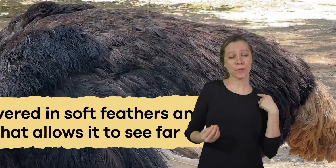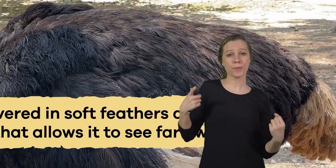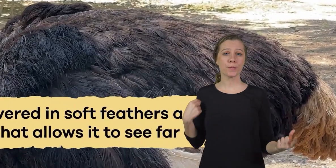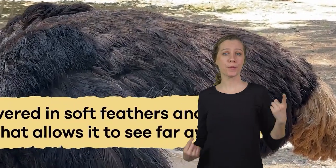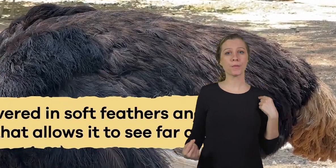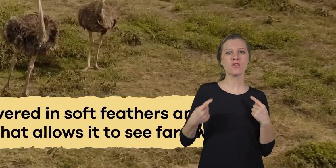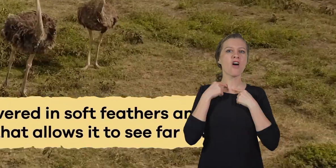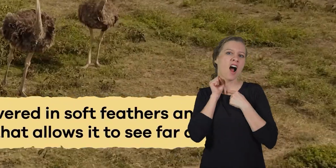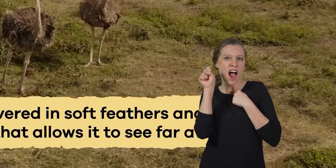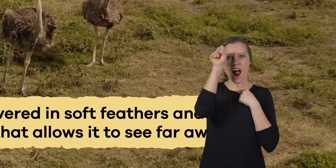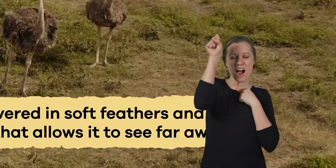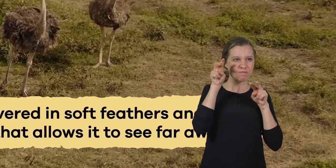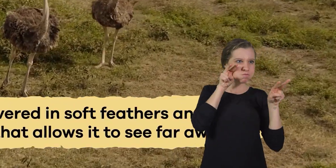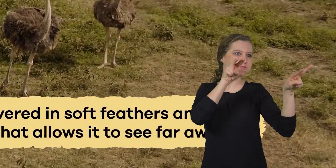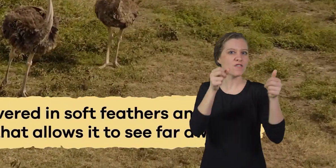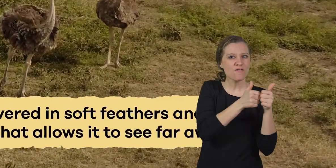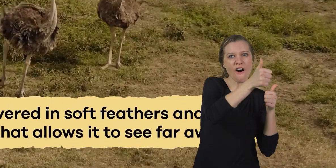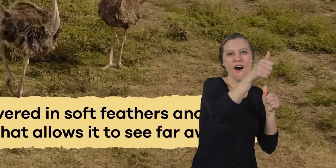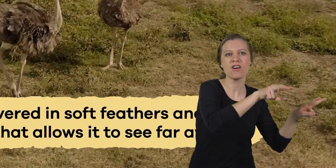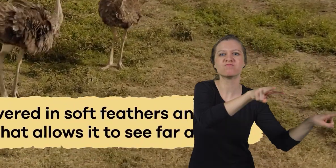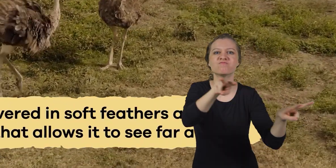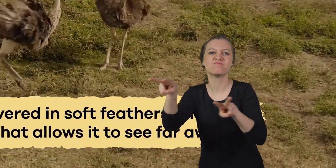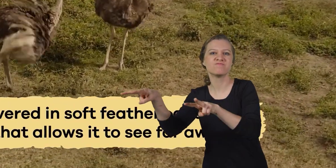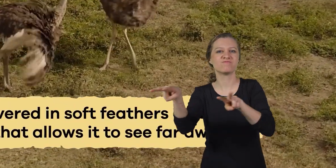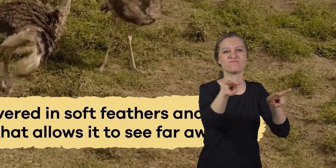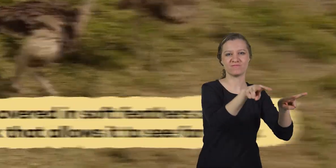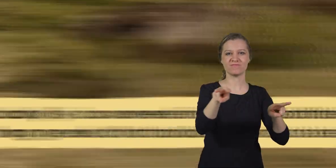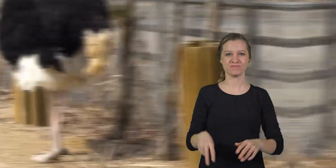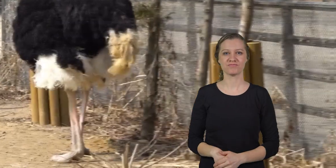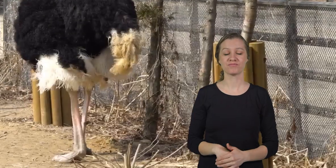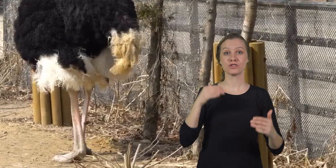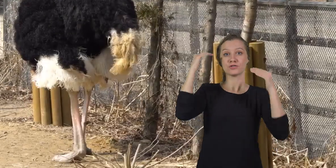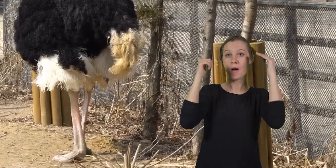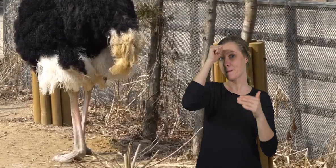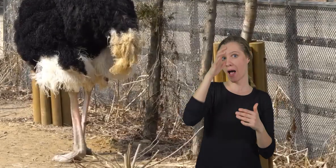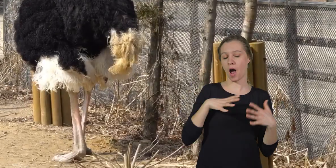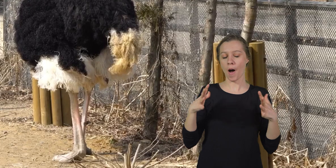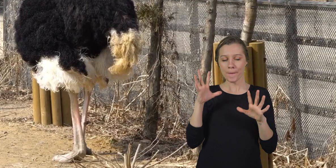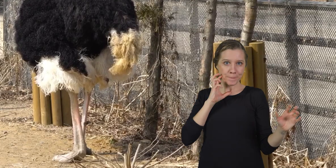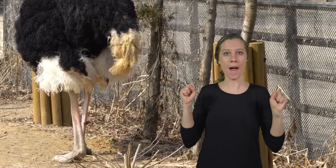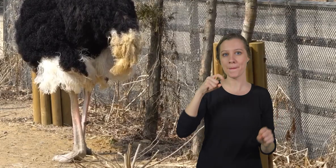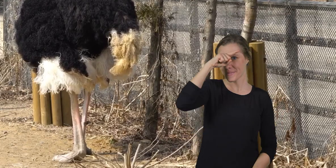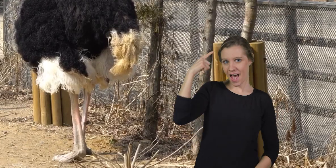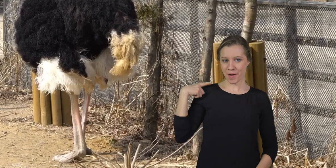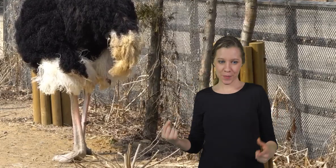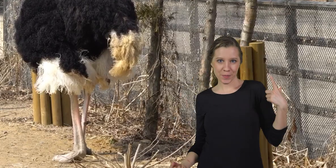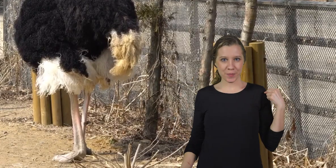feathers and has a long neck that allows it to see far away. The adult males have striking black feathers on their